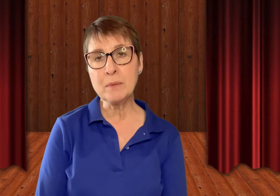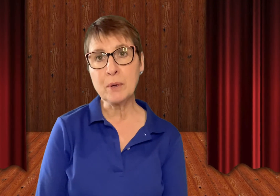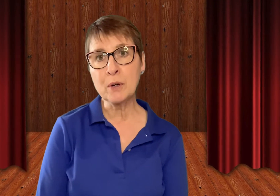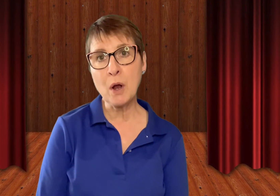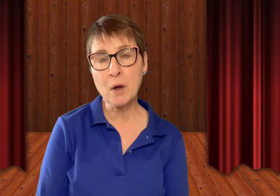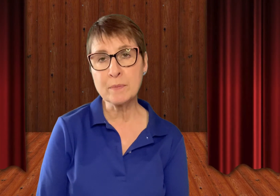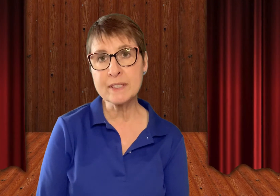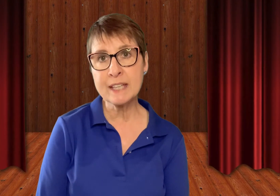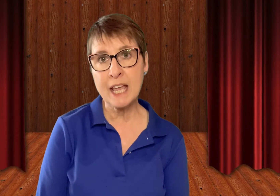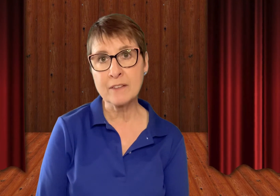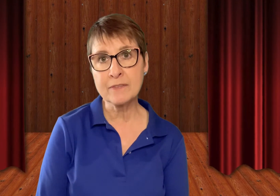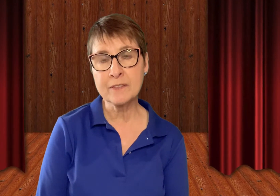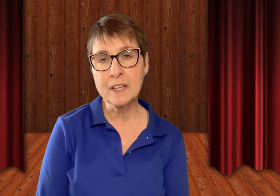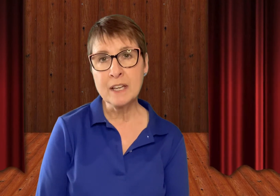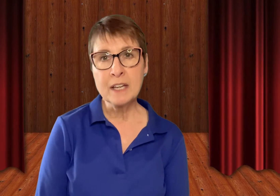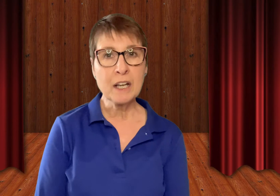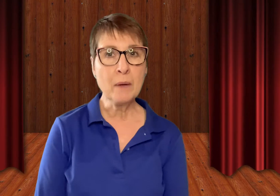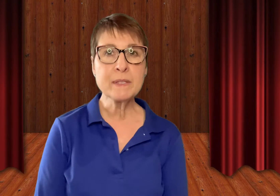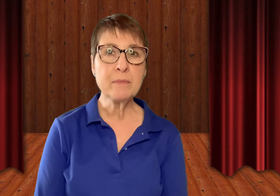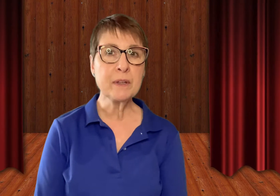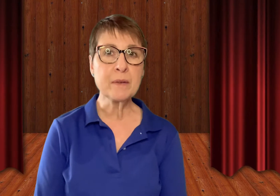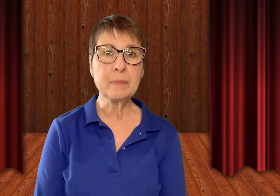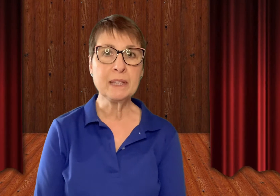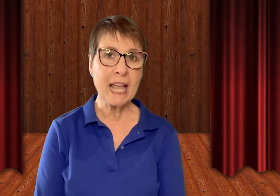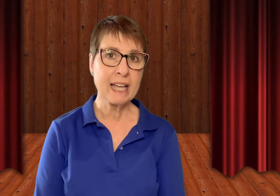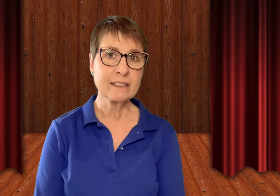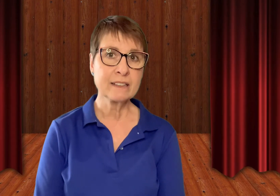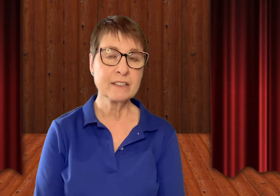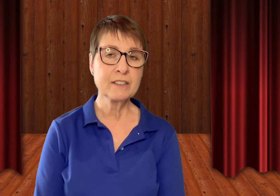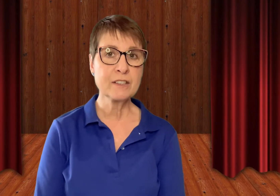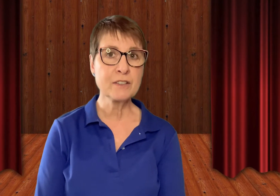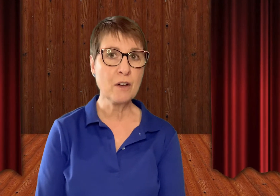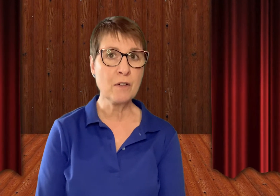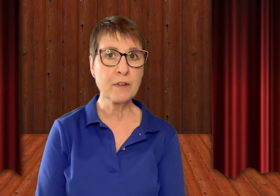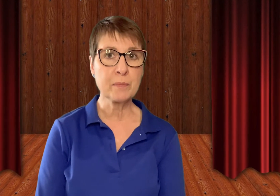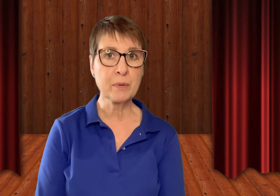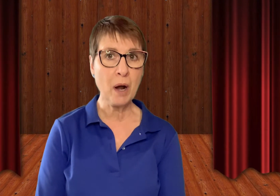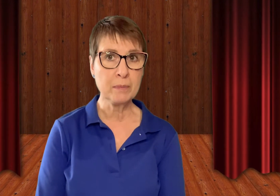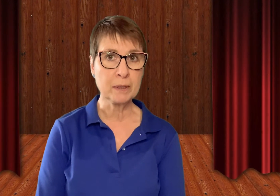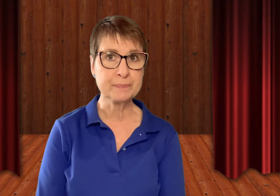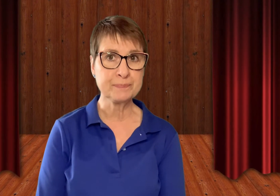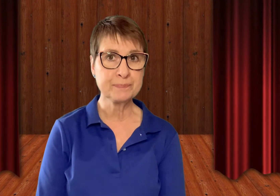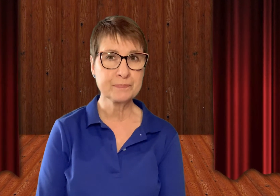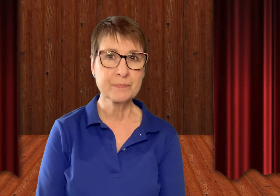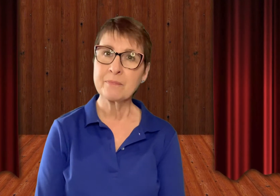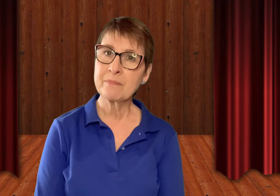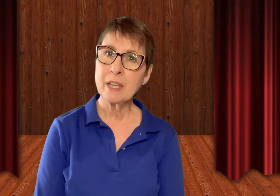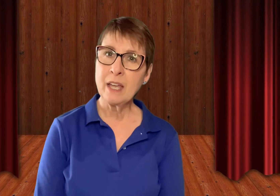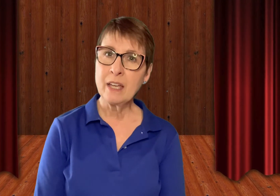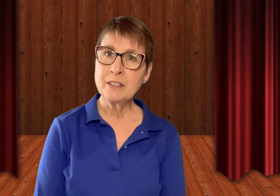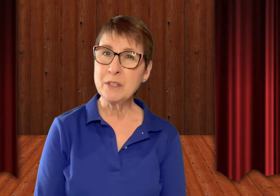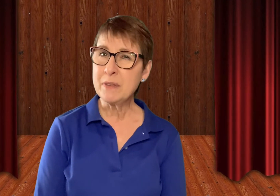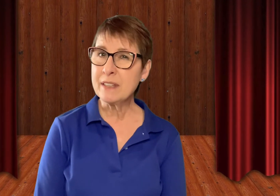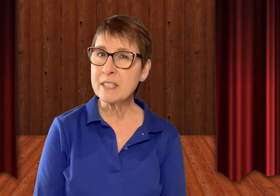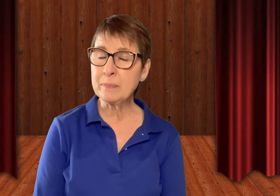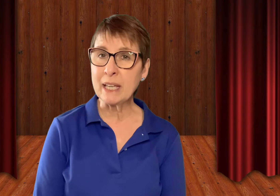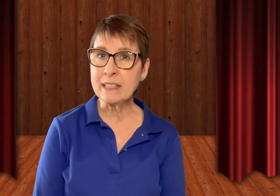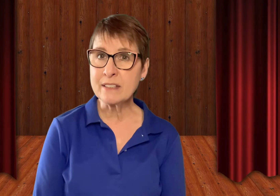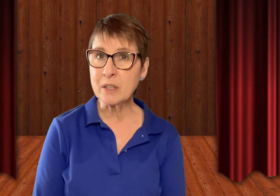her home safe, comes up with a plan to solve her problem. Do you think this plan is going to